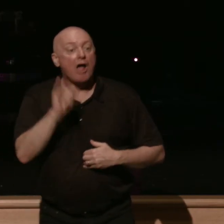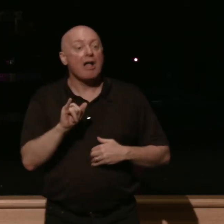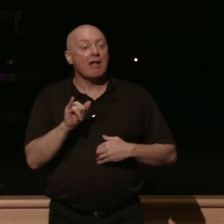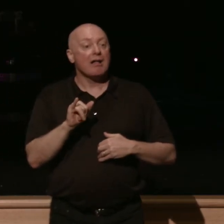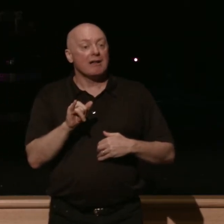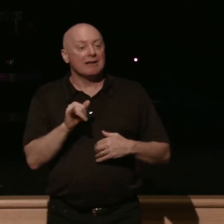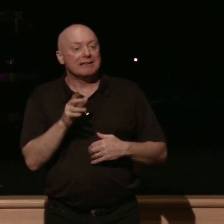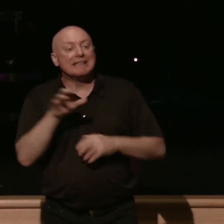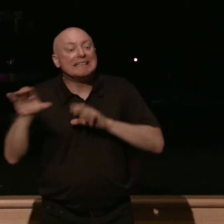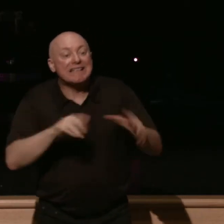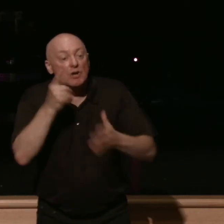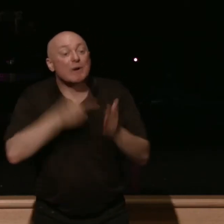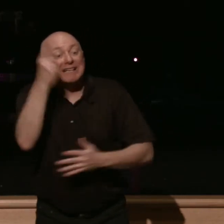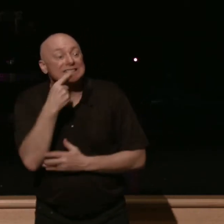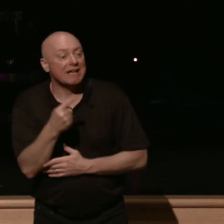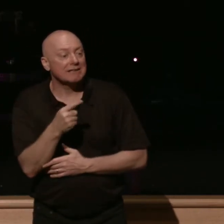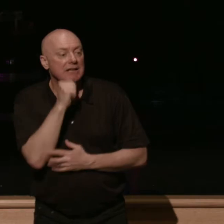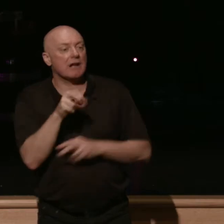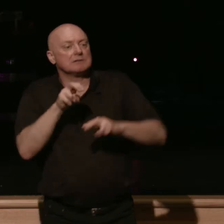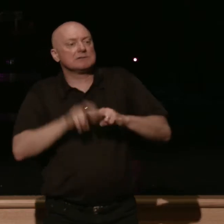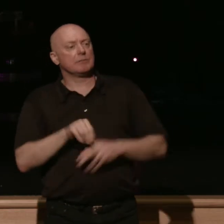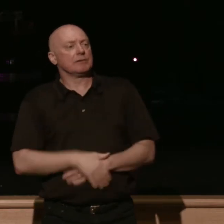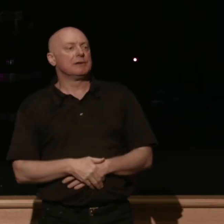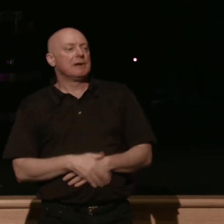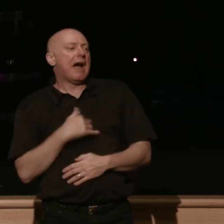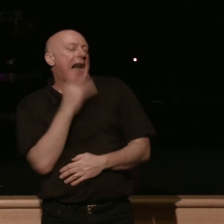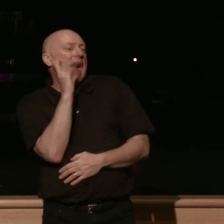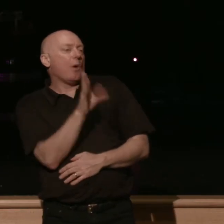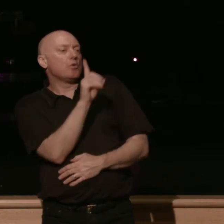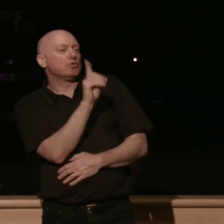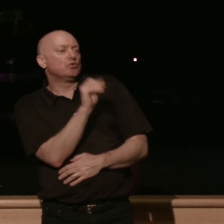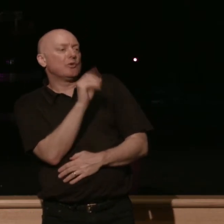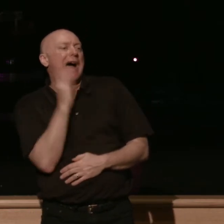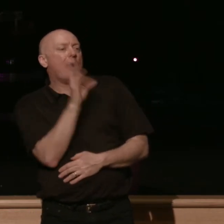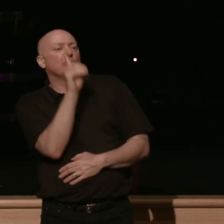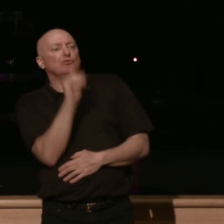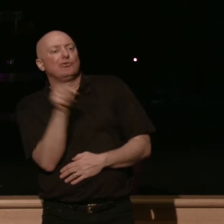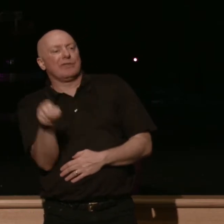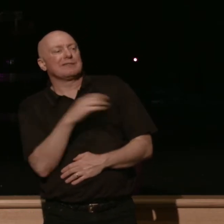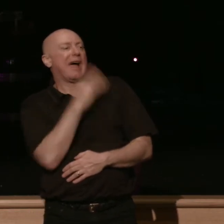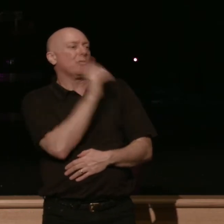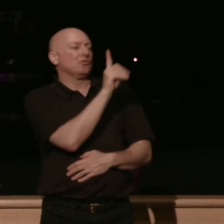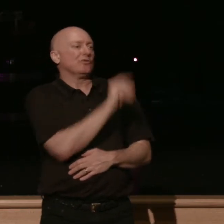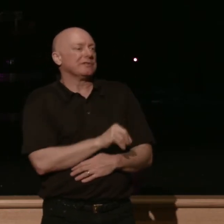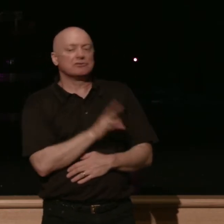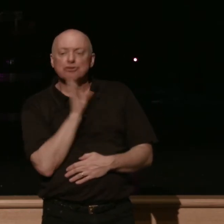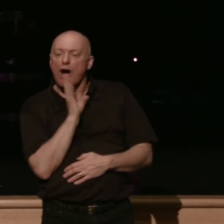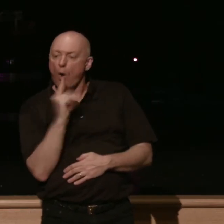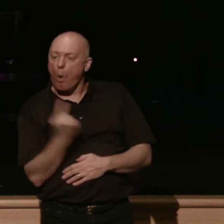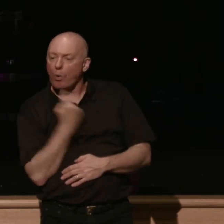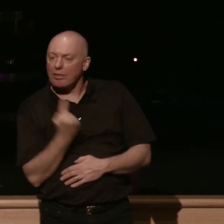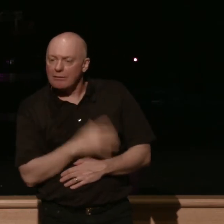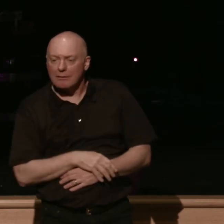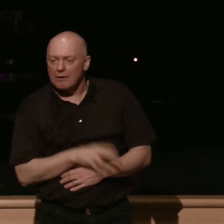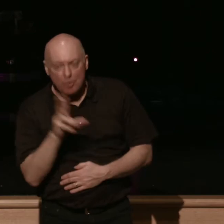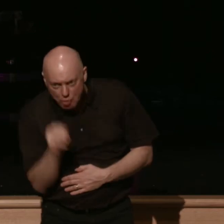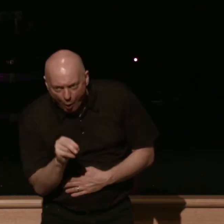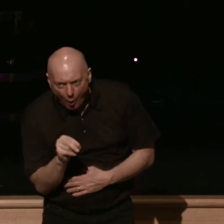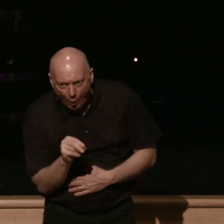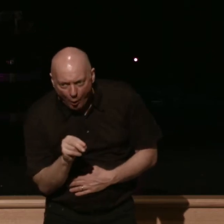talk he doesn't just sit back and say i'm going to do i'm going to do i'm going to do this and posture he's the one who says i'm going to